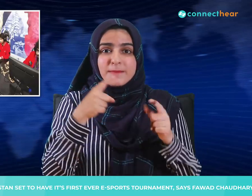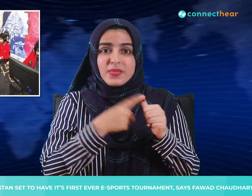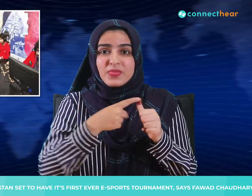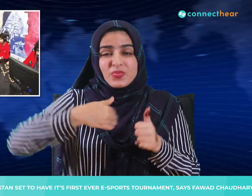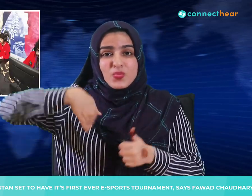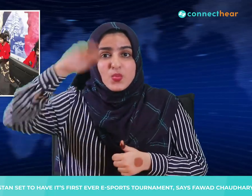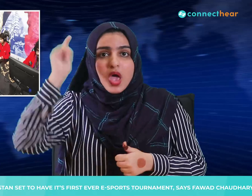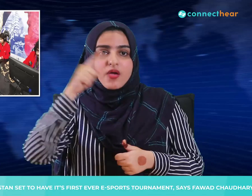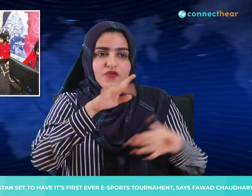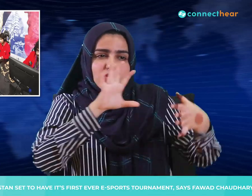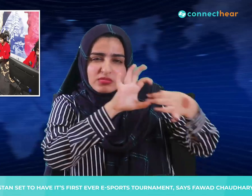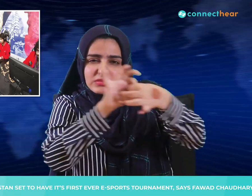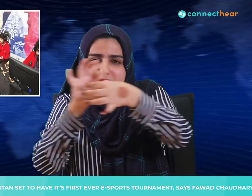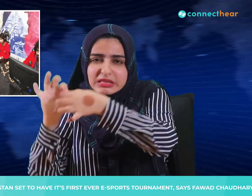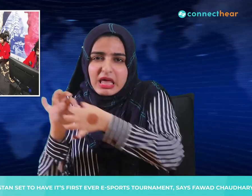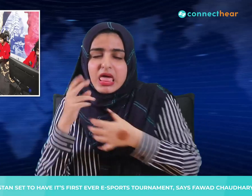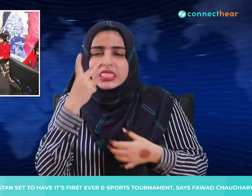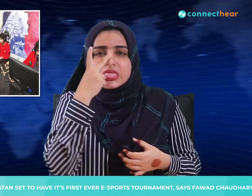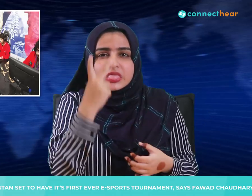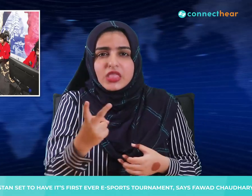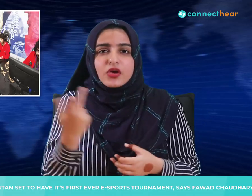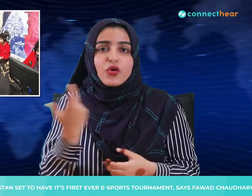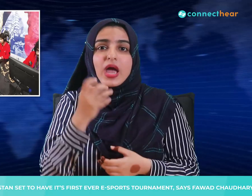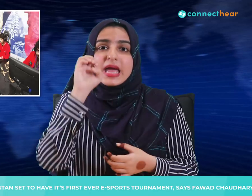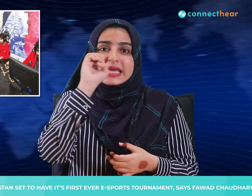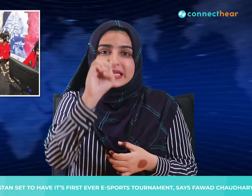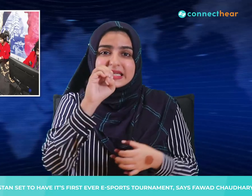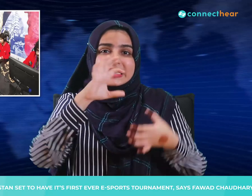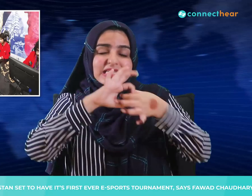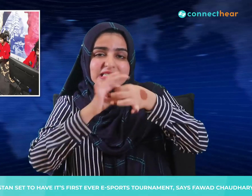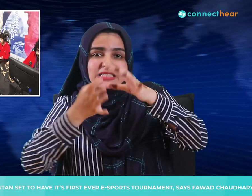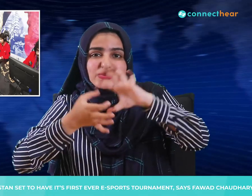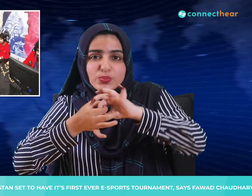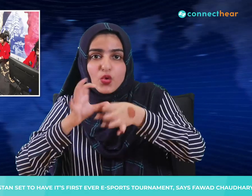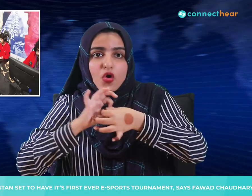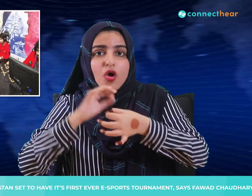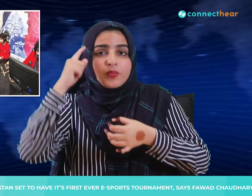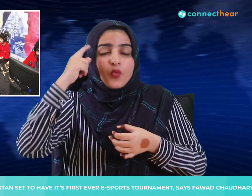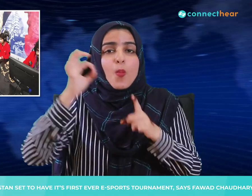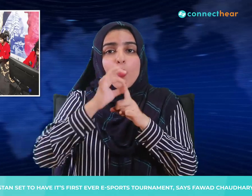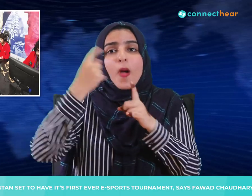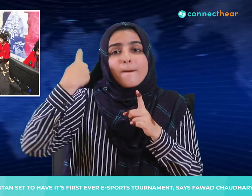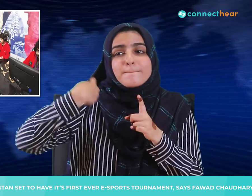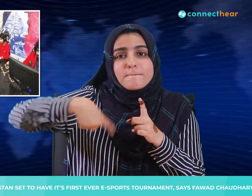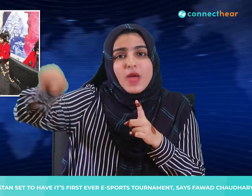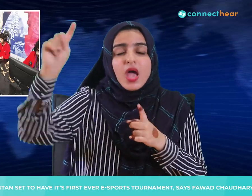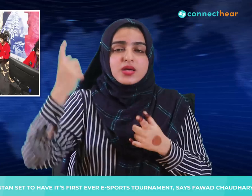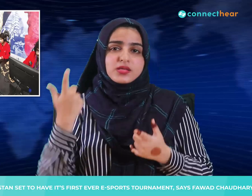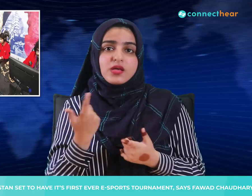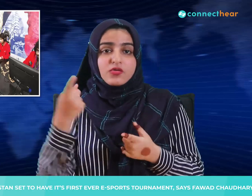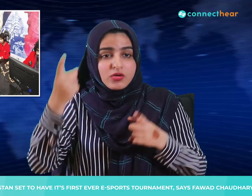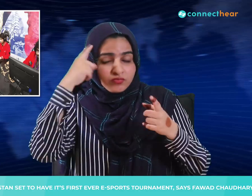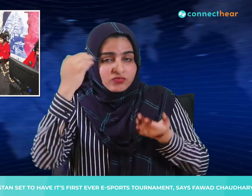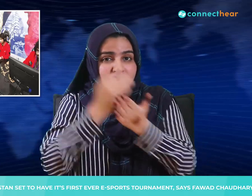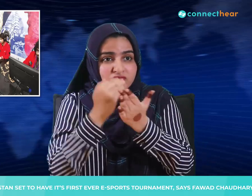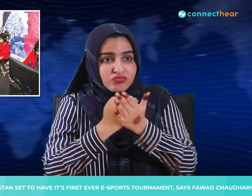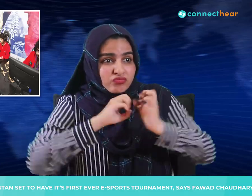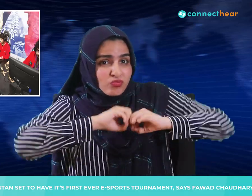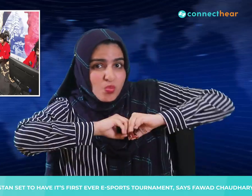Moreover, the Ministry will be engaging closely with the respective eSports titles in the nation in order to bring